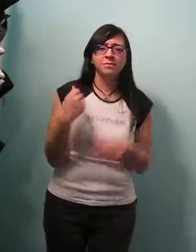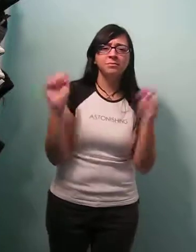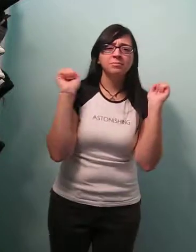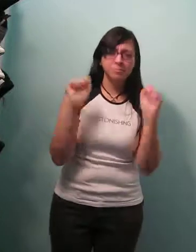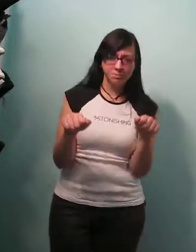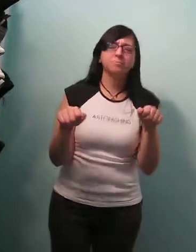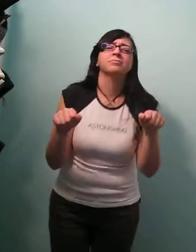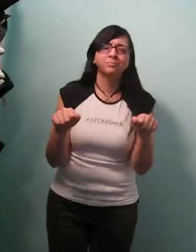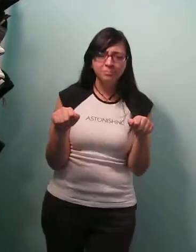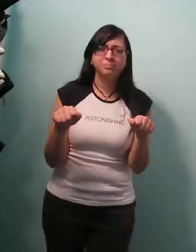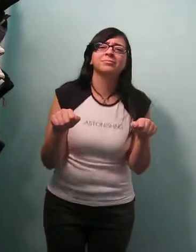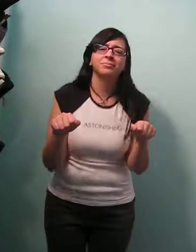that I can